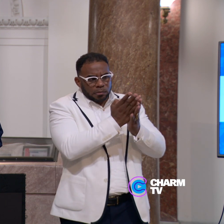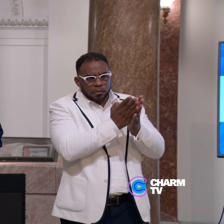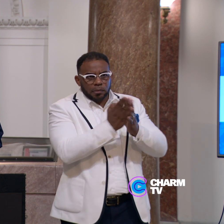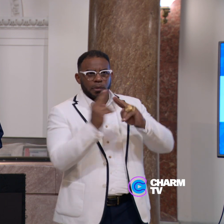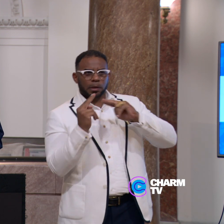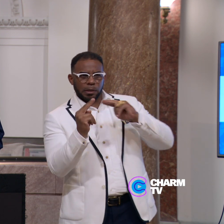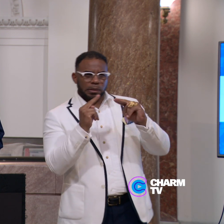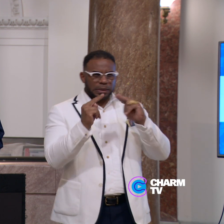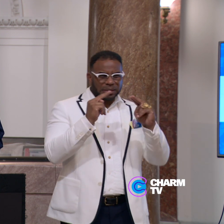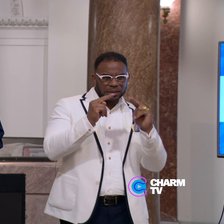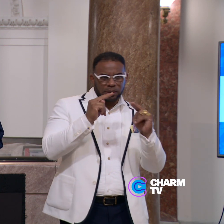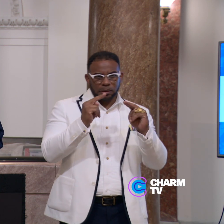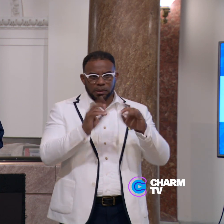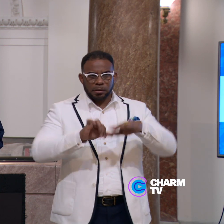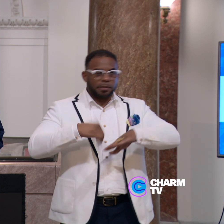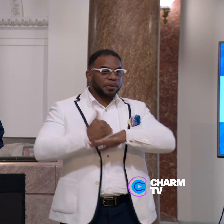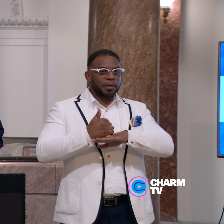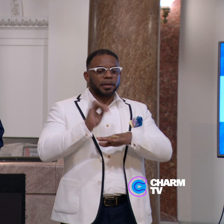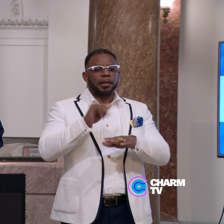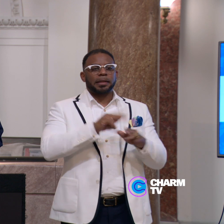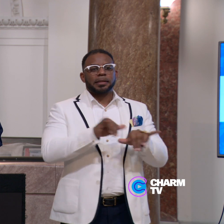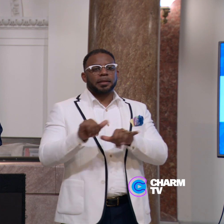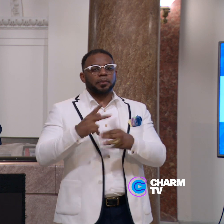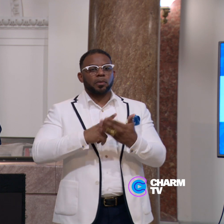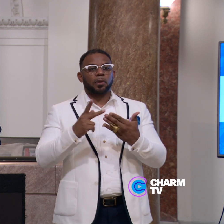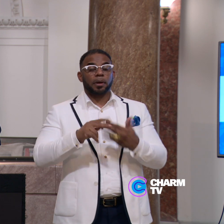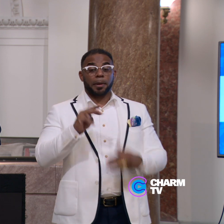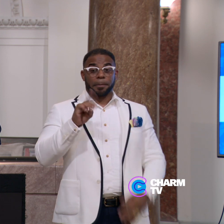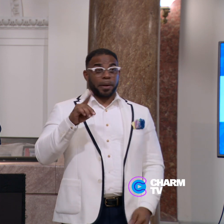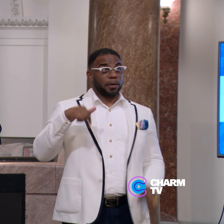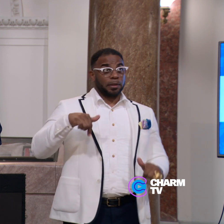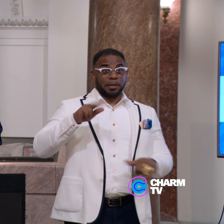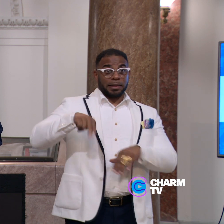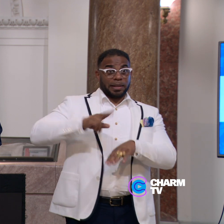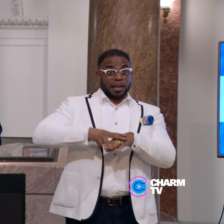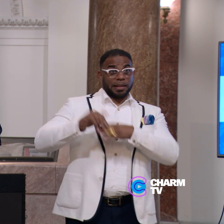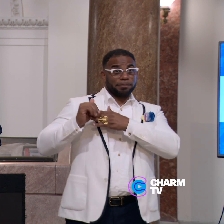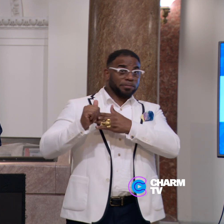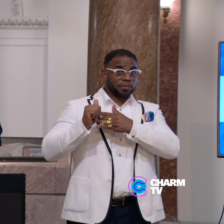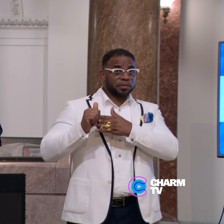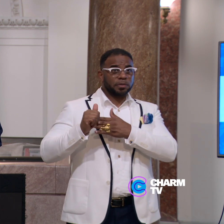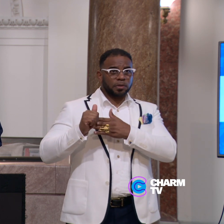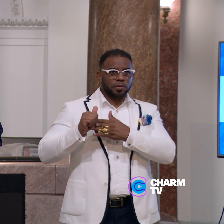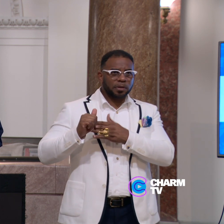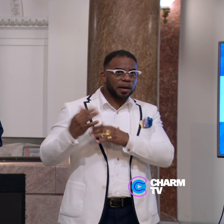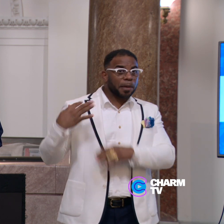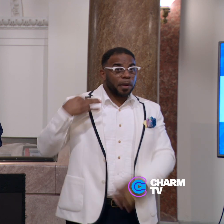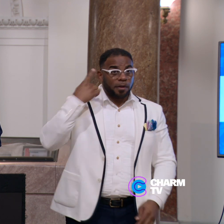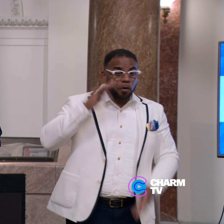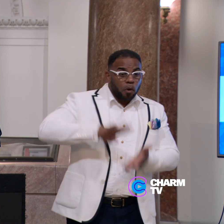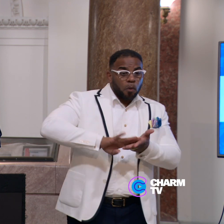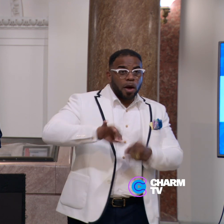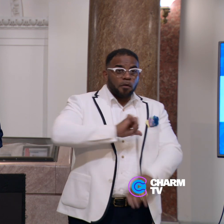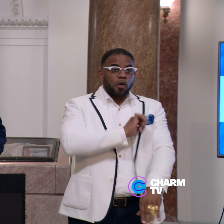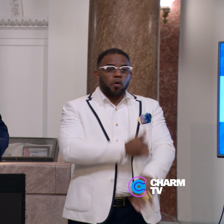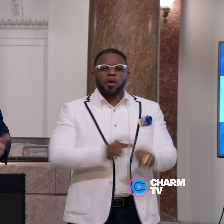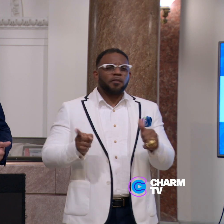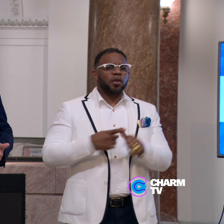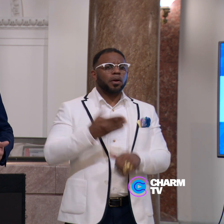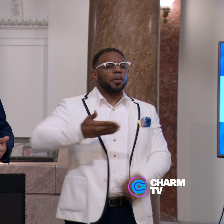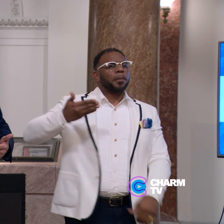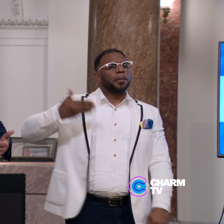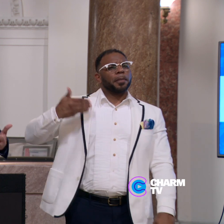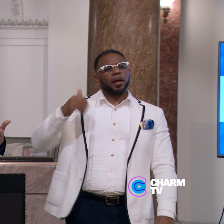negotiation and implementation. Maryland was a national leader when it applied for waiver authority first in